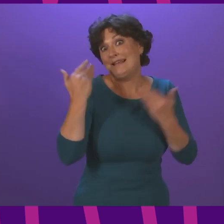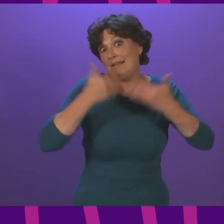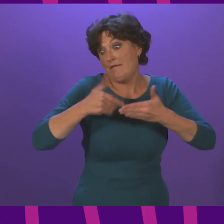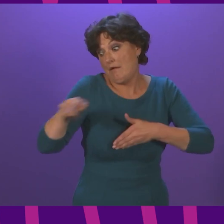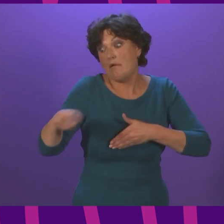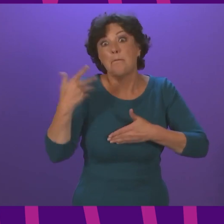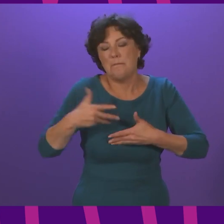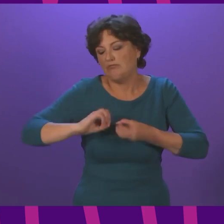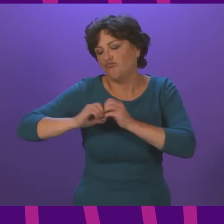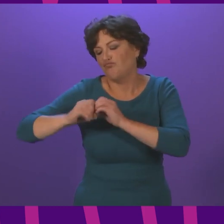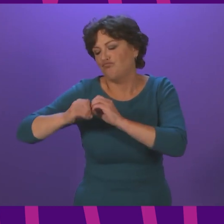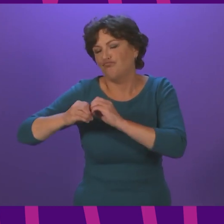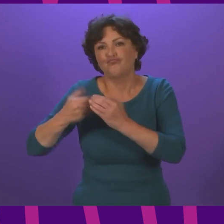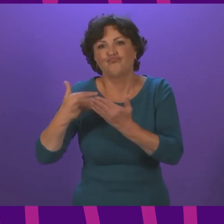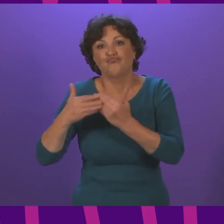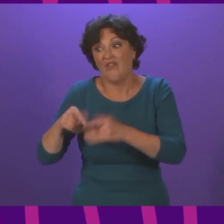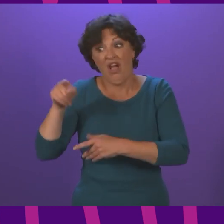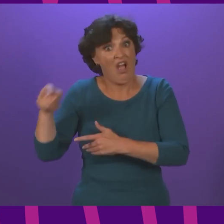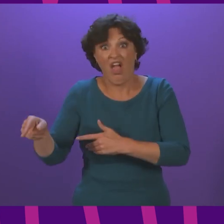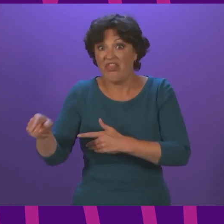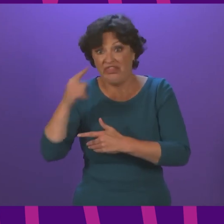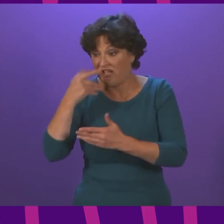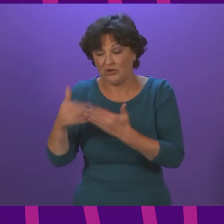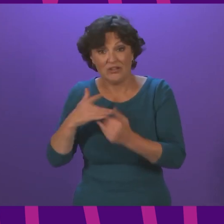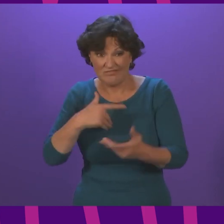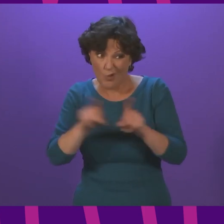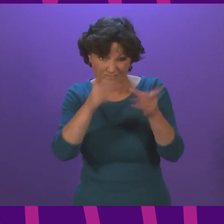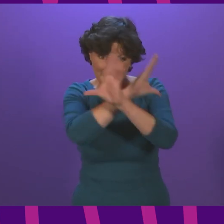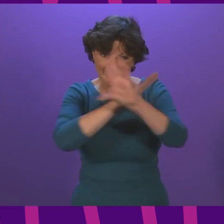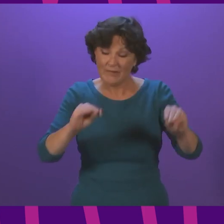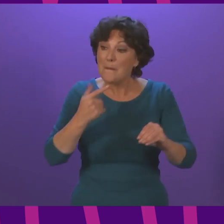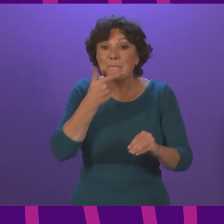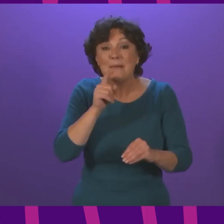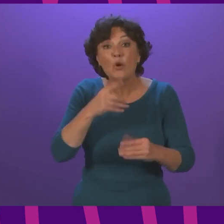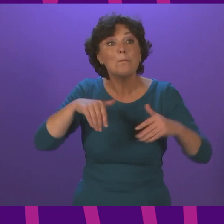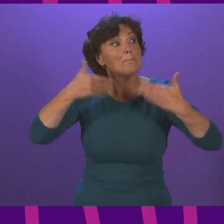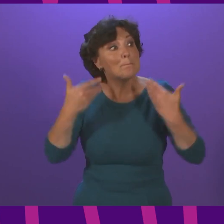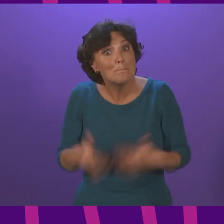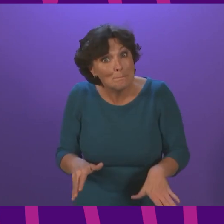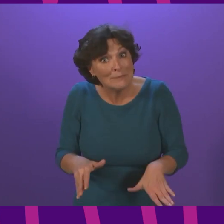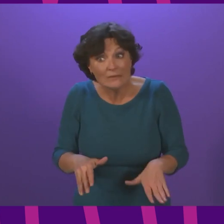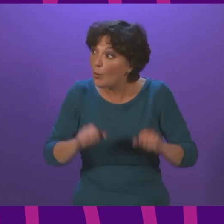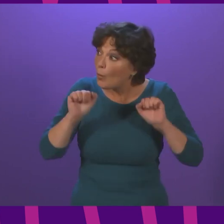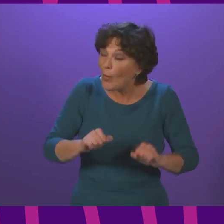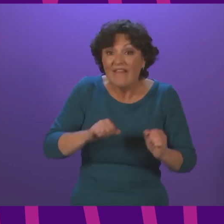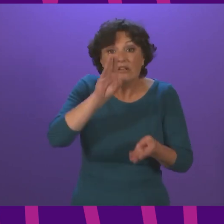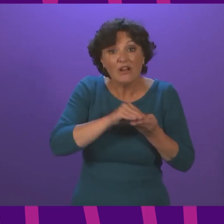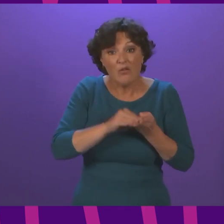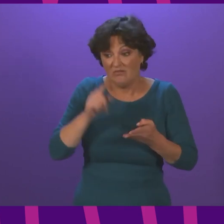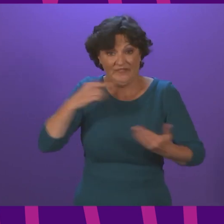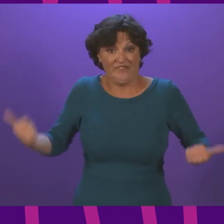Indeed, I can report that the initial backlog of people waiting for their information to be matched had been cleared by Saturday lunchtime.